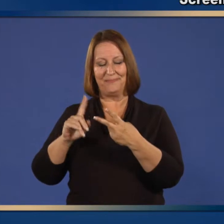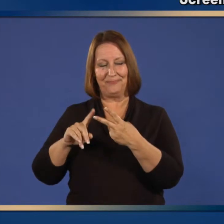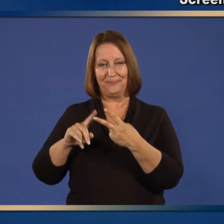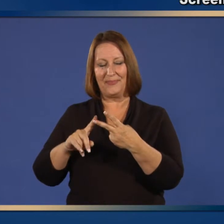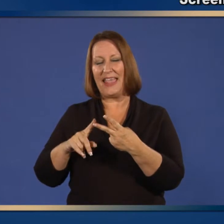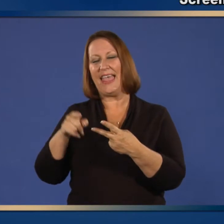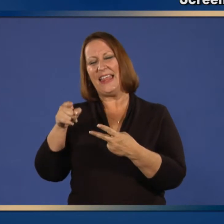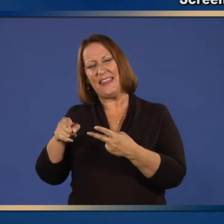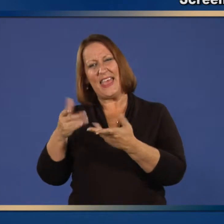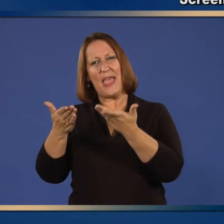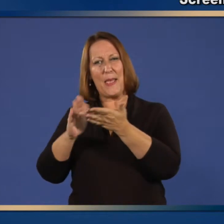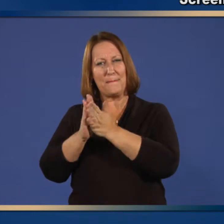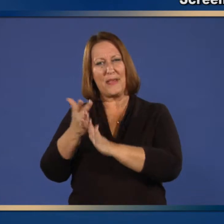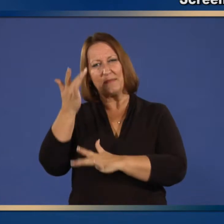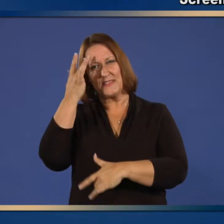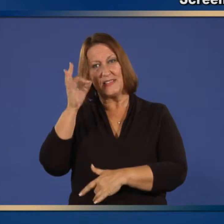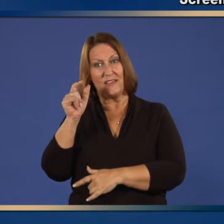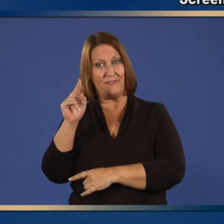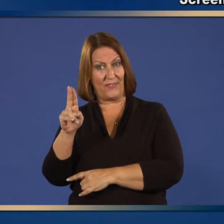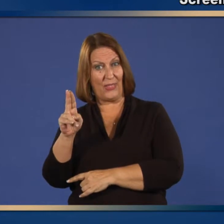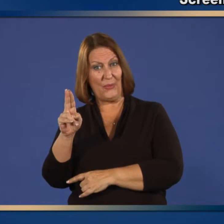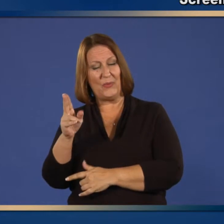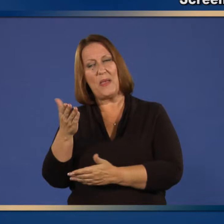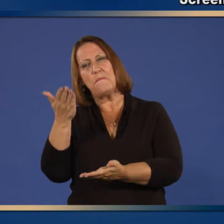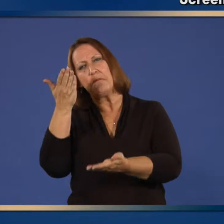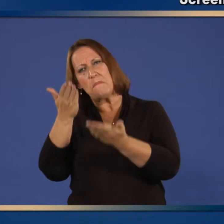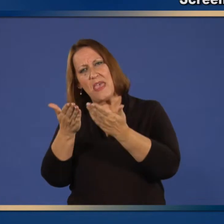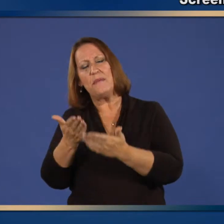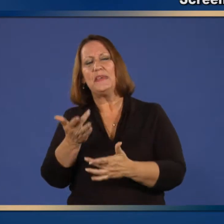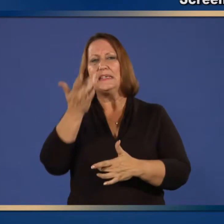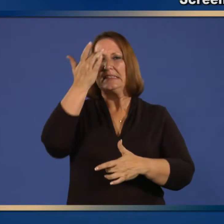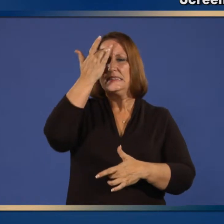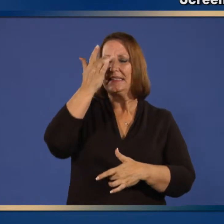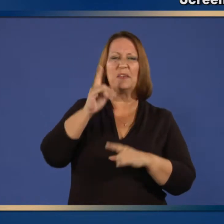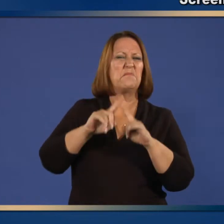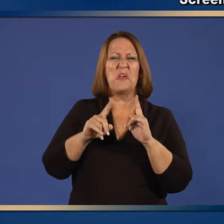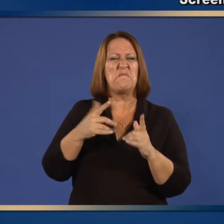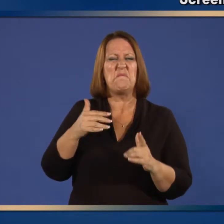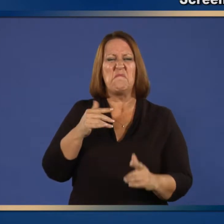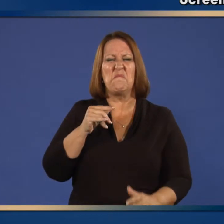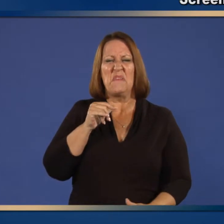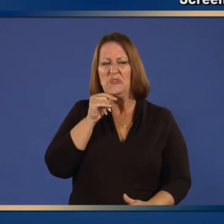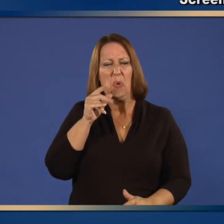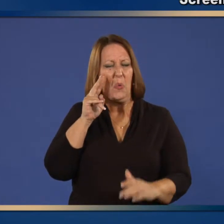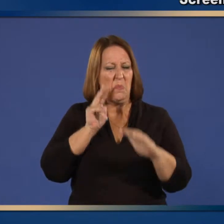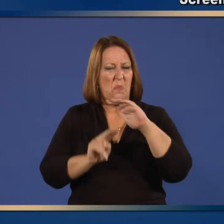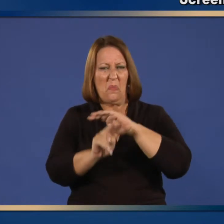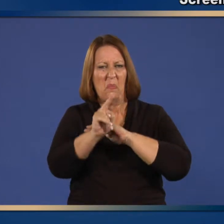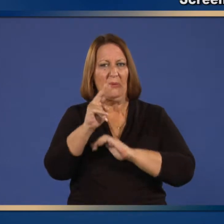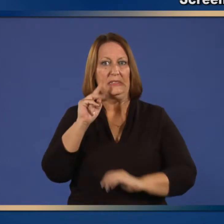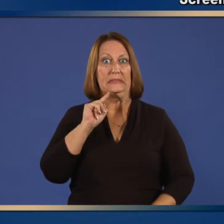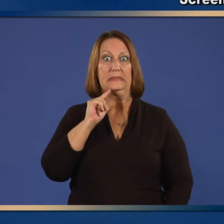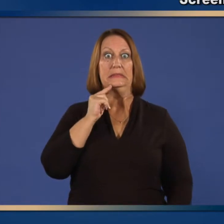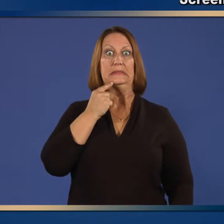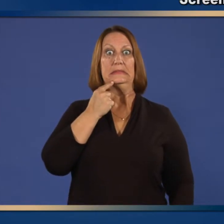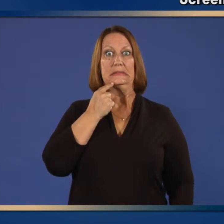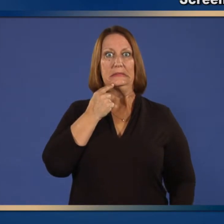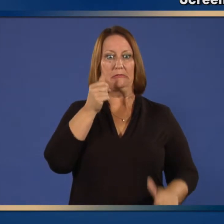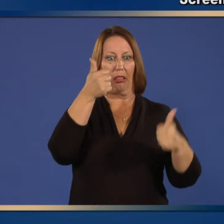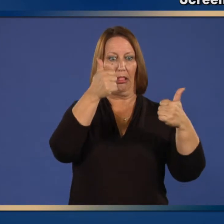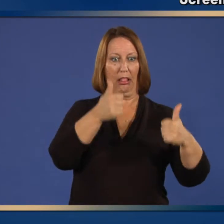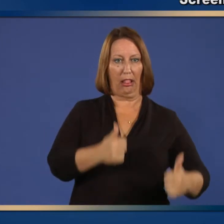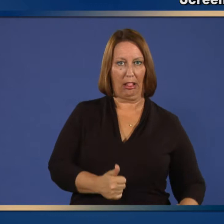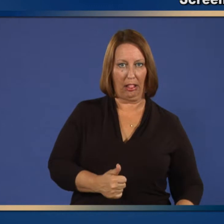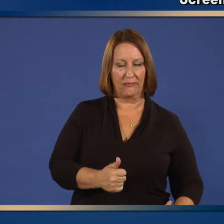But who are known to have developed Guillain-Barre syndrome within six weeks after receiving a